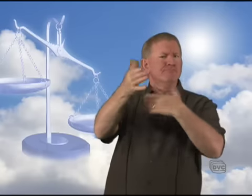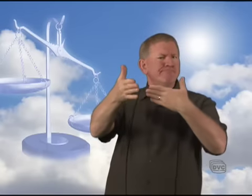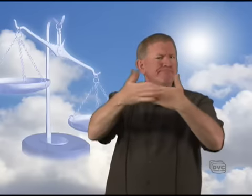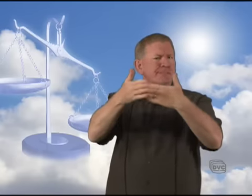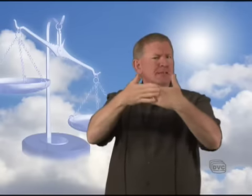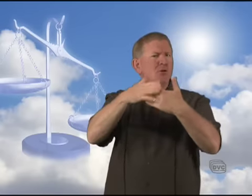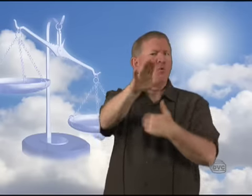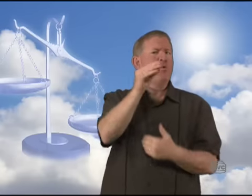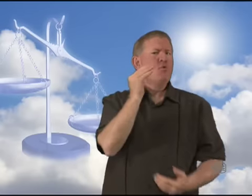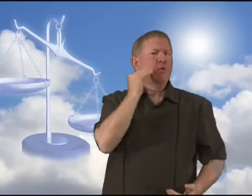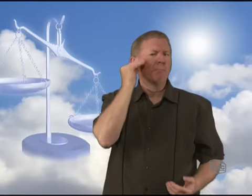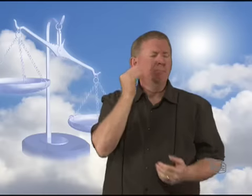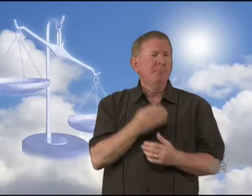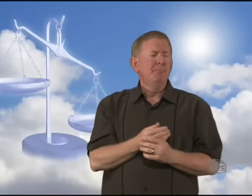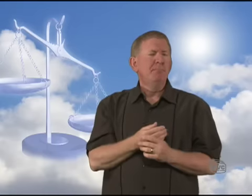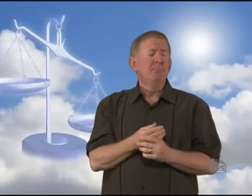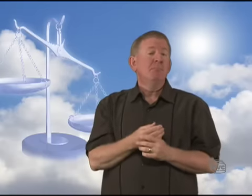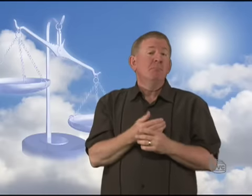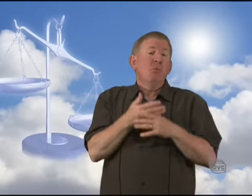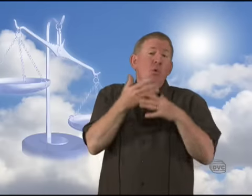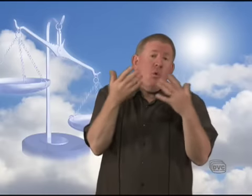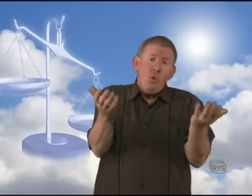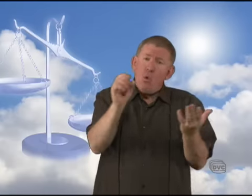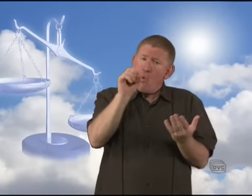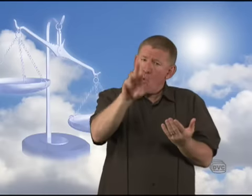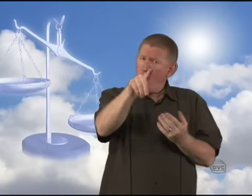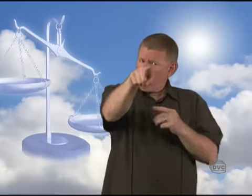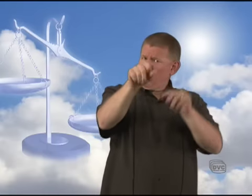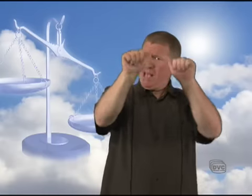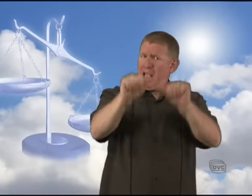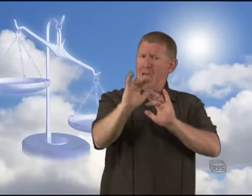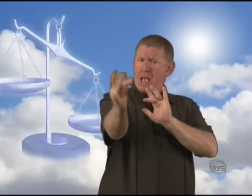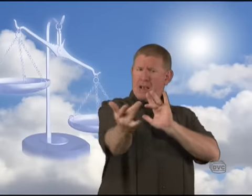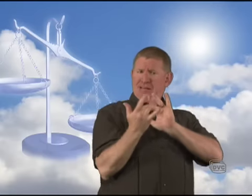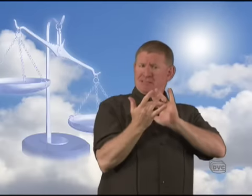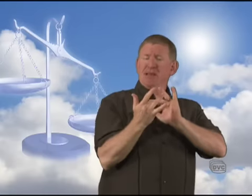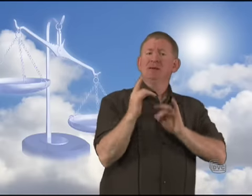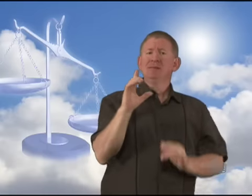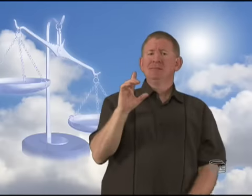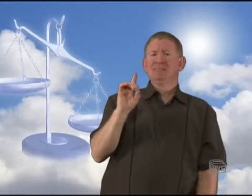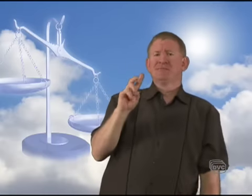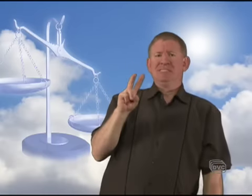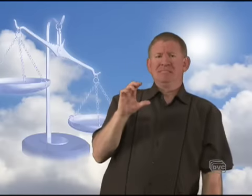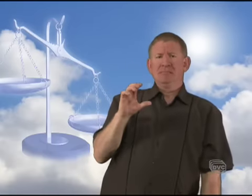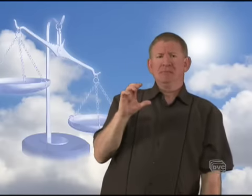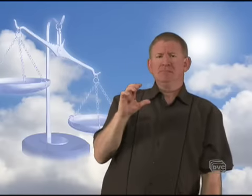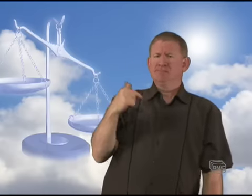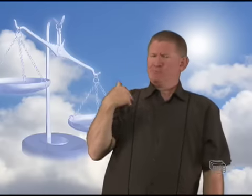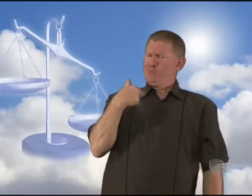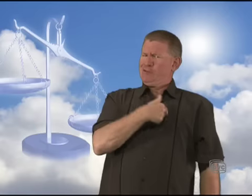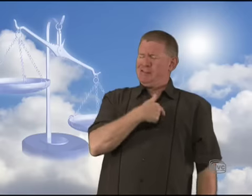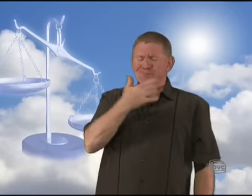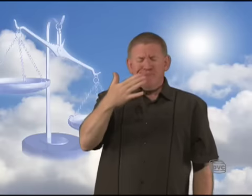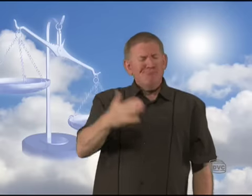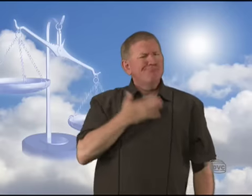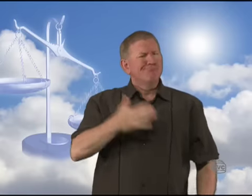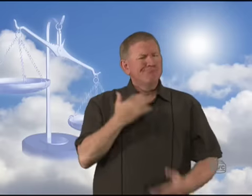get in contact with them. Or you can always contact us here at DVC. we'd be more than glad to help you